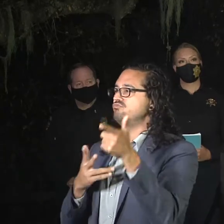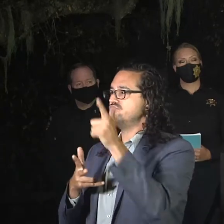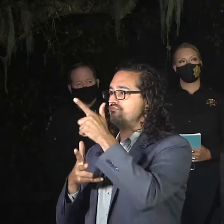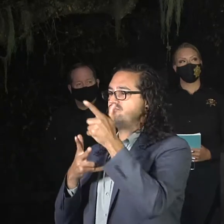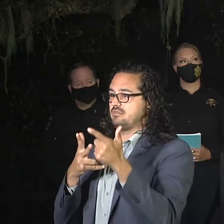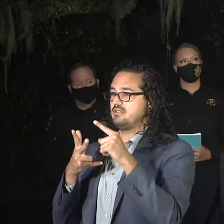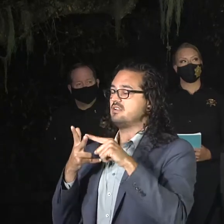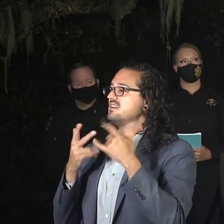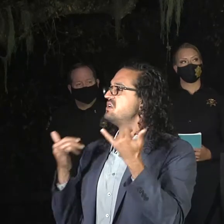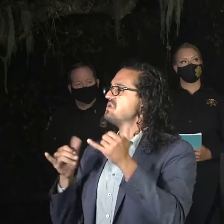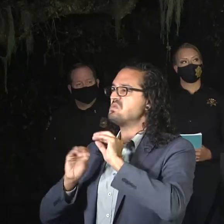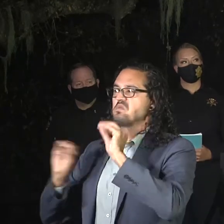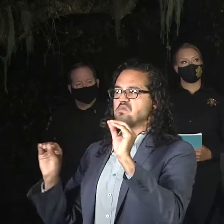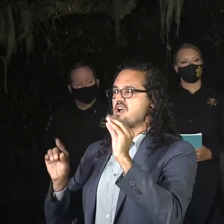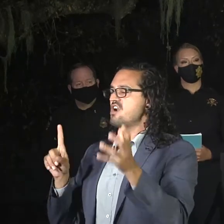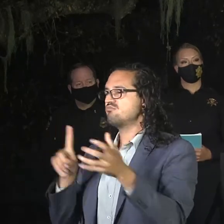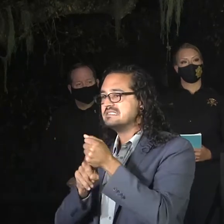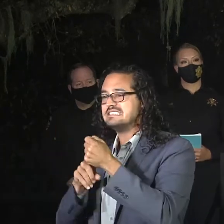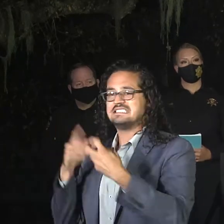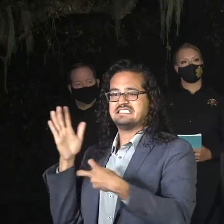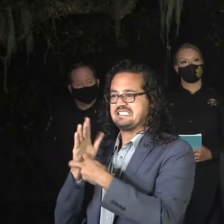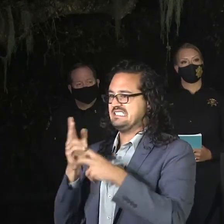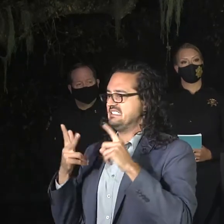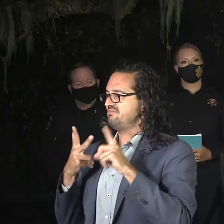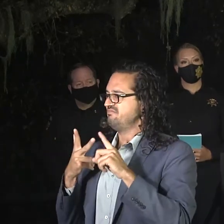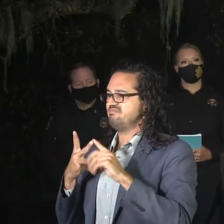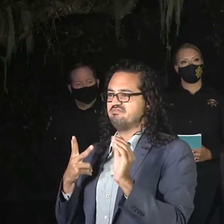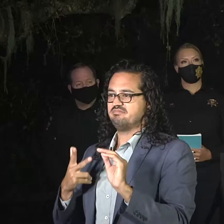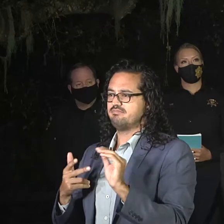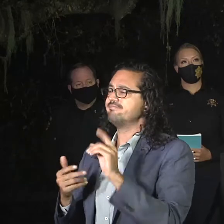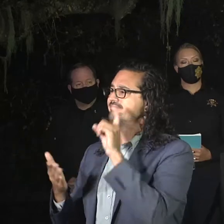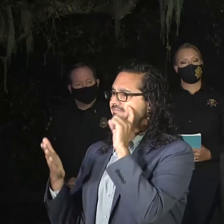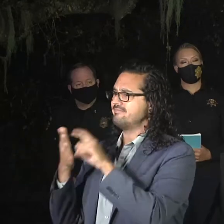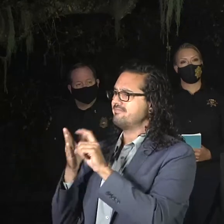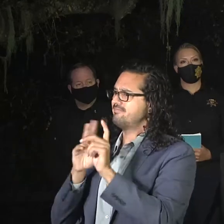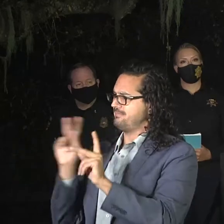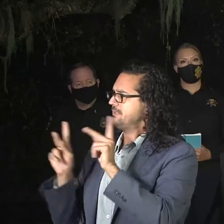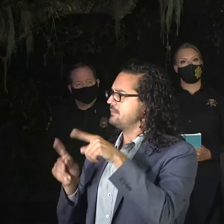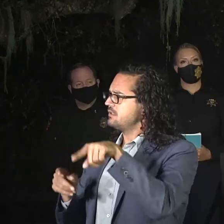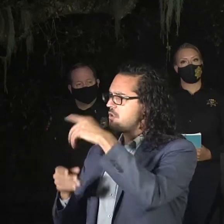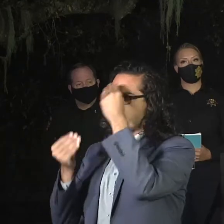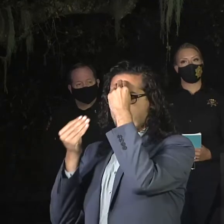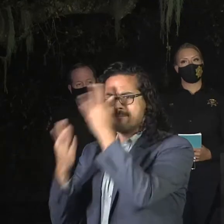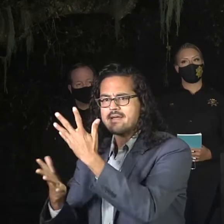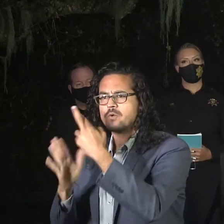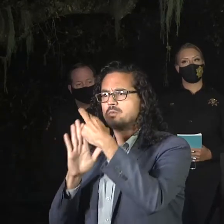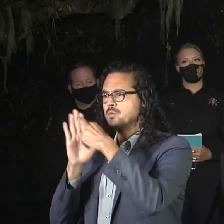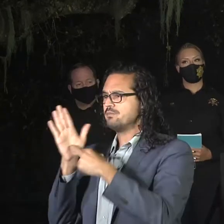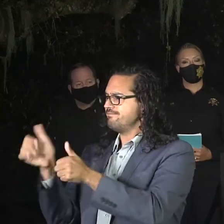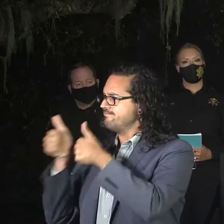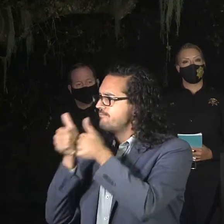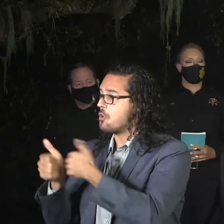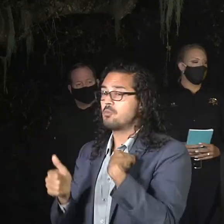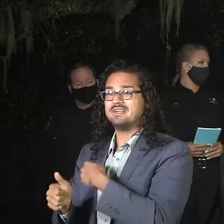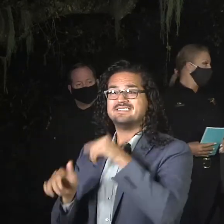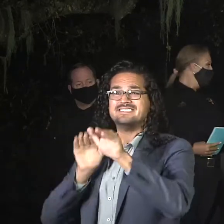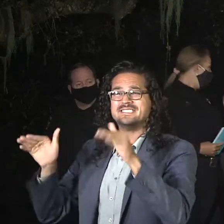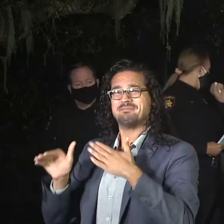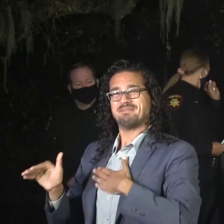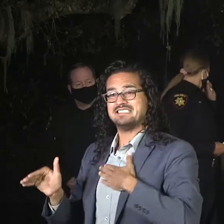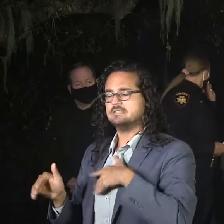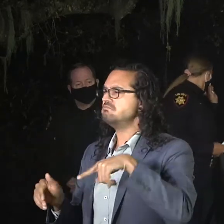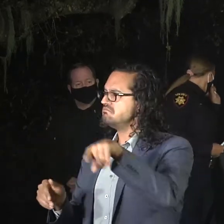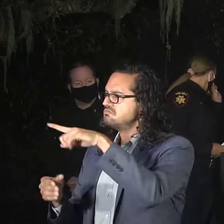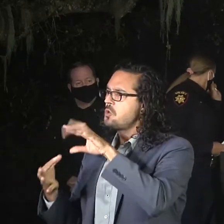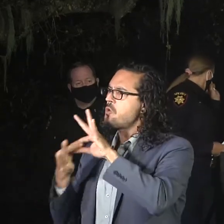really doing what we're asking them to do and kind of staying out of those areas. as you just heard Chief Brunton mention, you know, getting